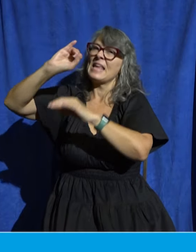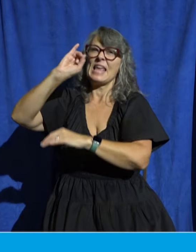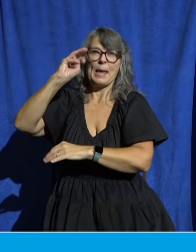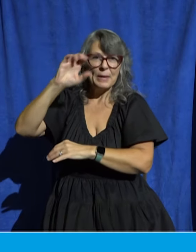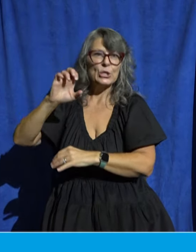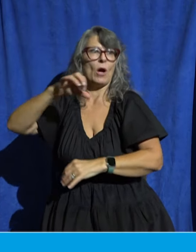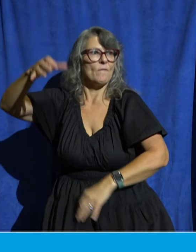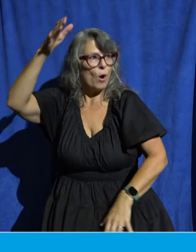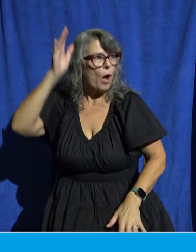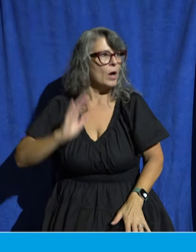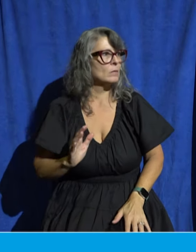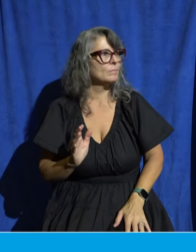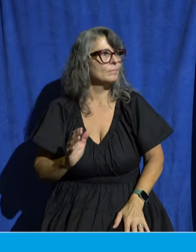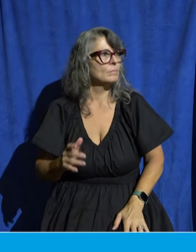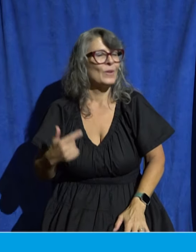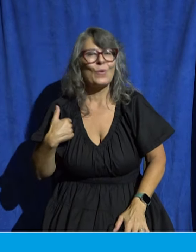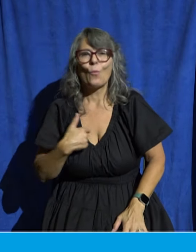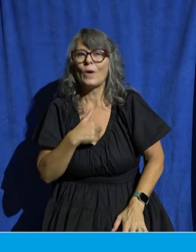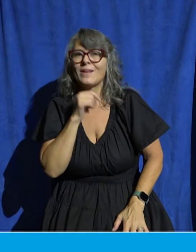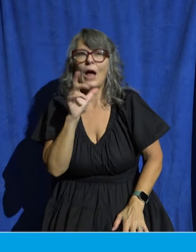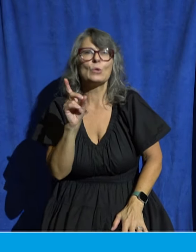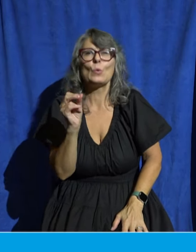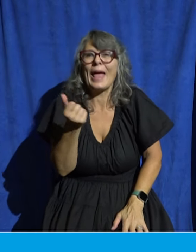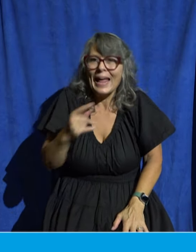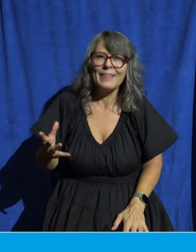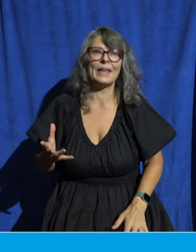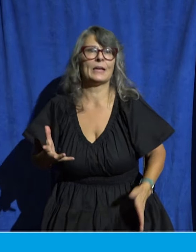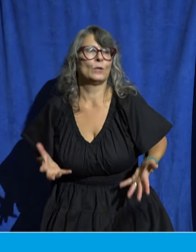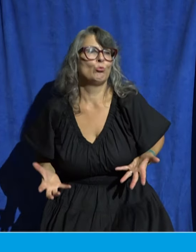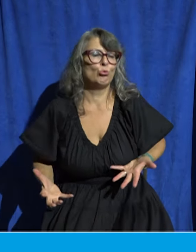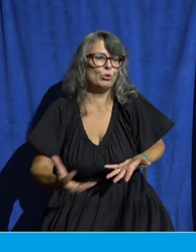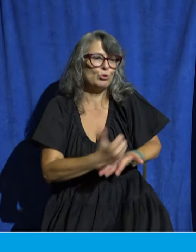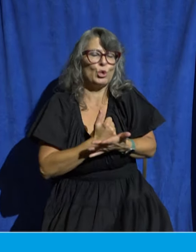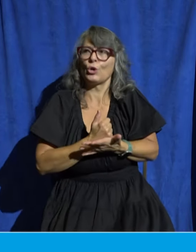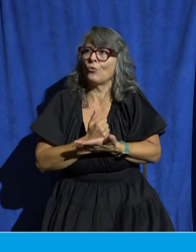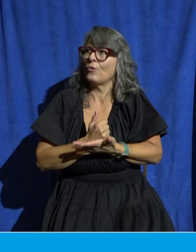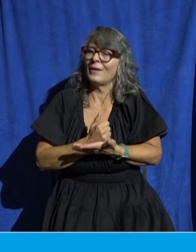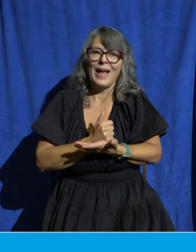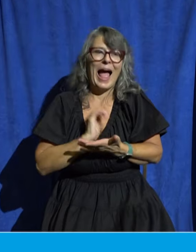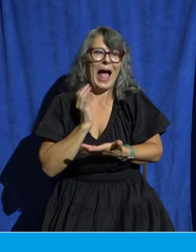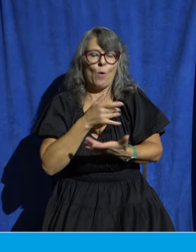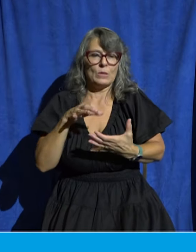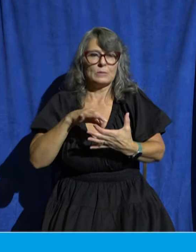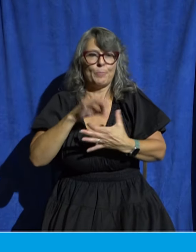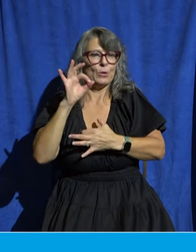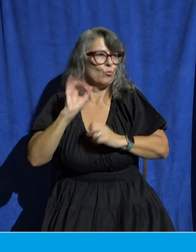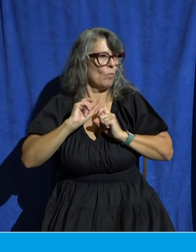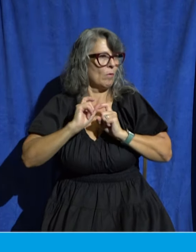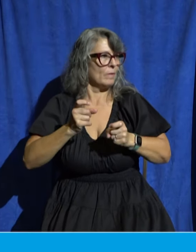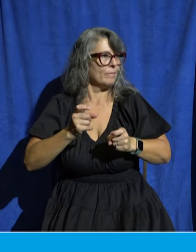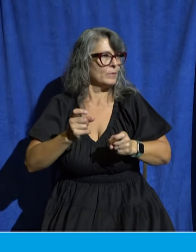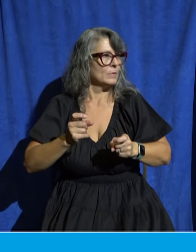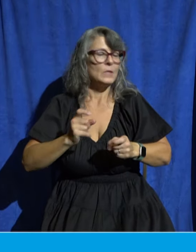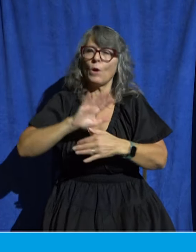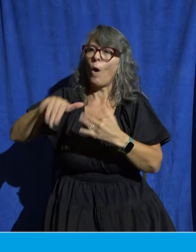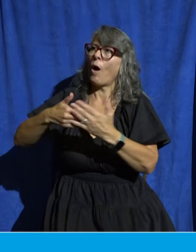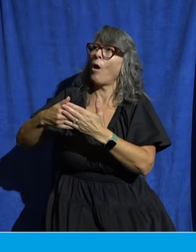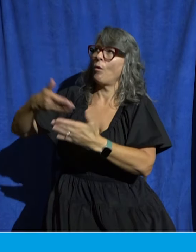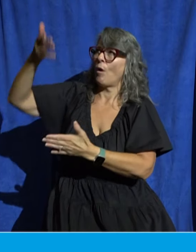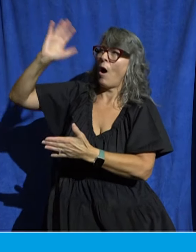did anything to deserve the gifts that he's given to us. They're all a result of God's grace. So we can elevate